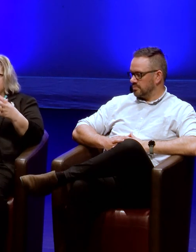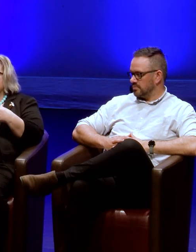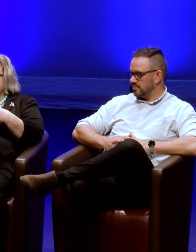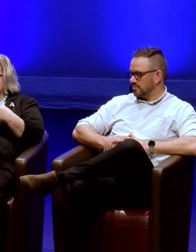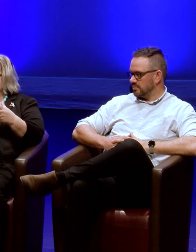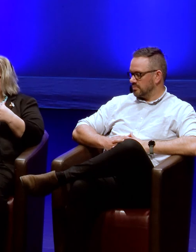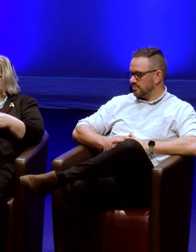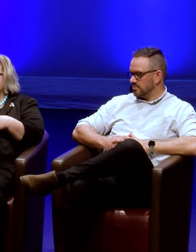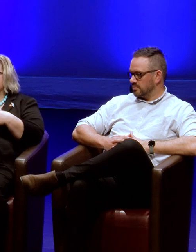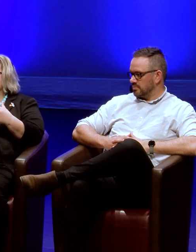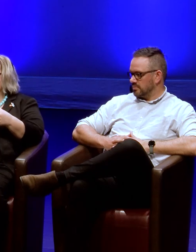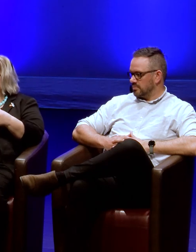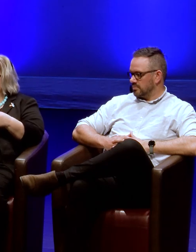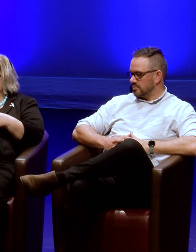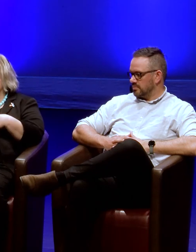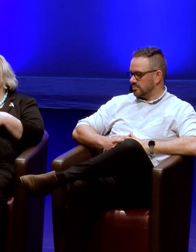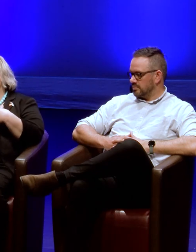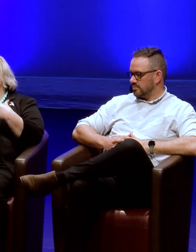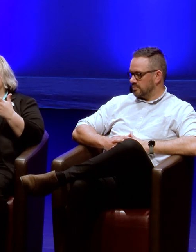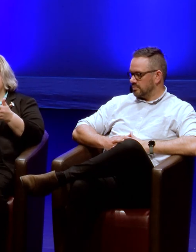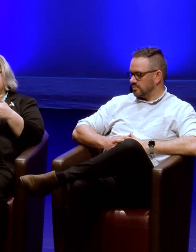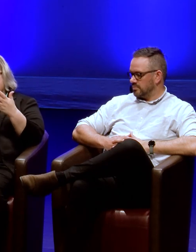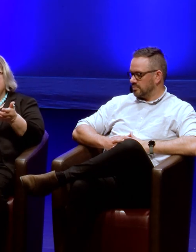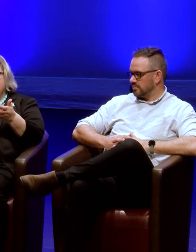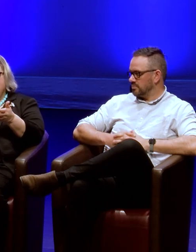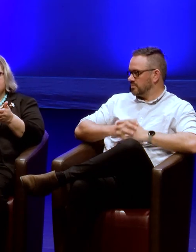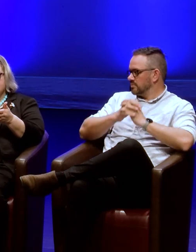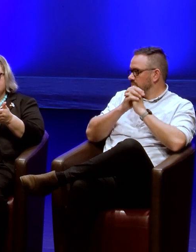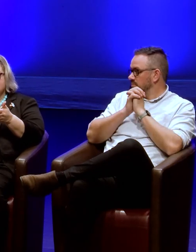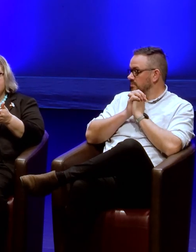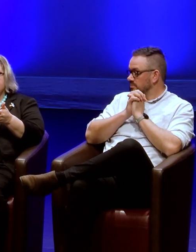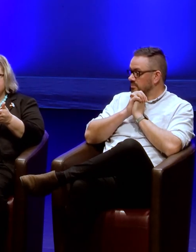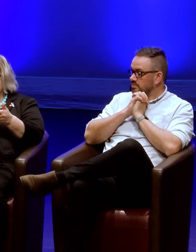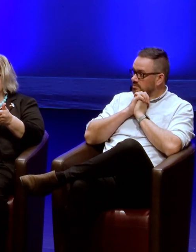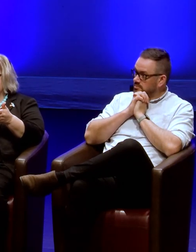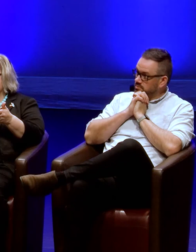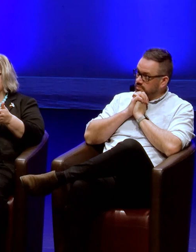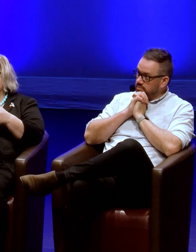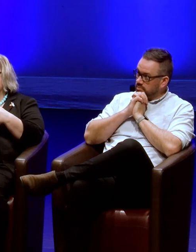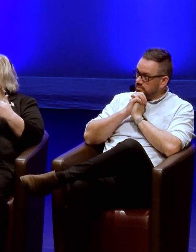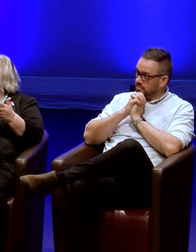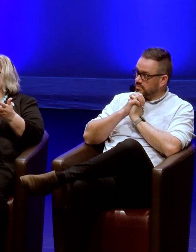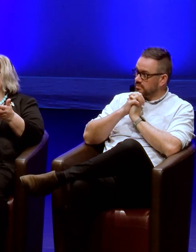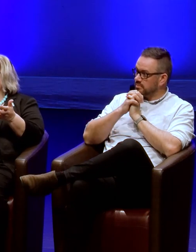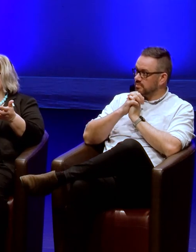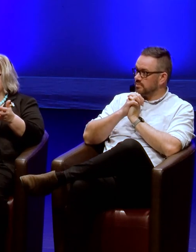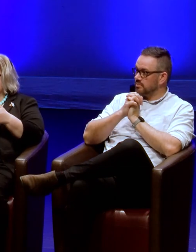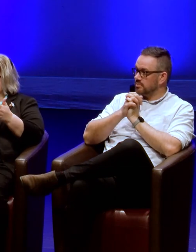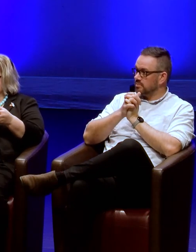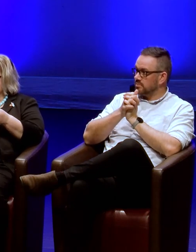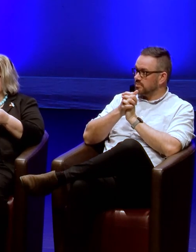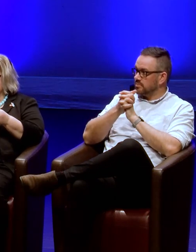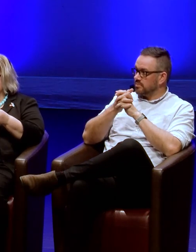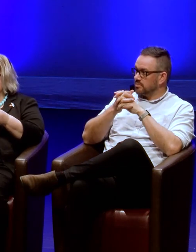got a connection, those linkages, those relationships. And that's kind of how I'm trying to design this database. But I don't know where it's